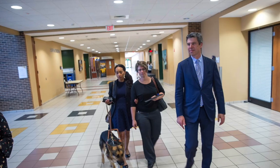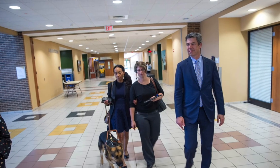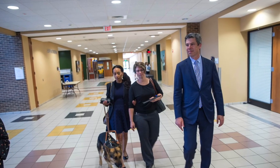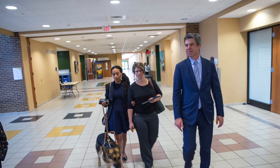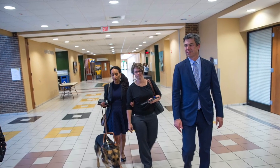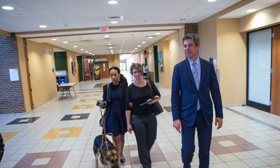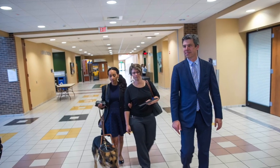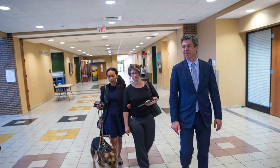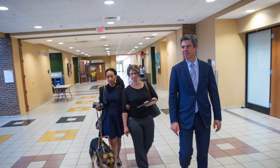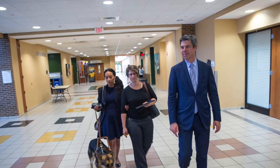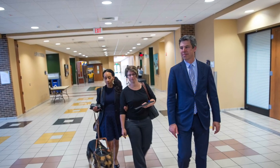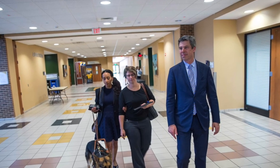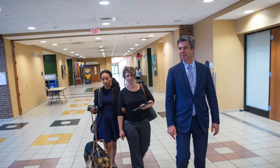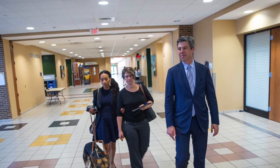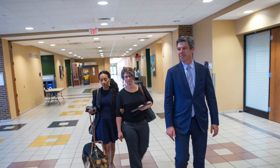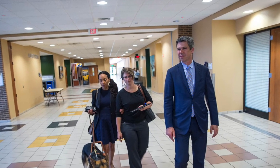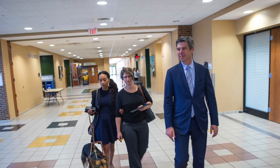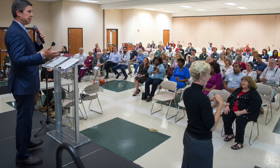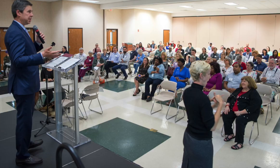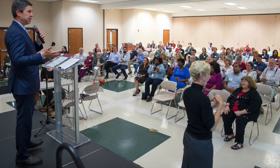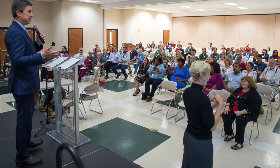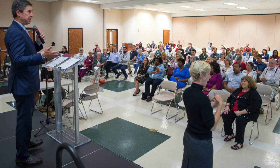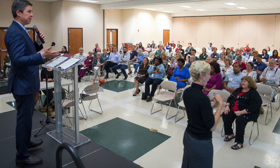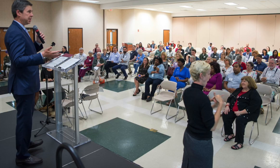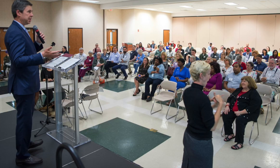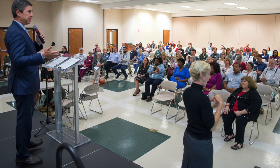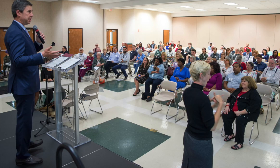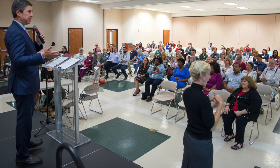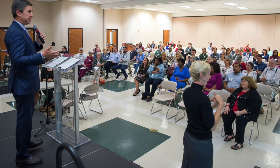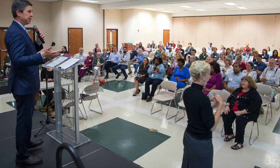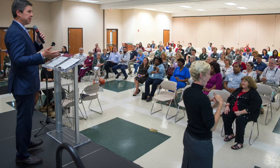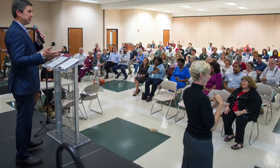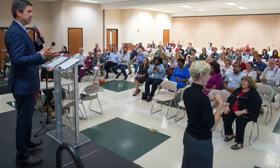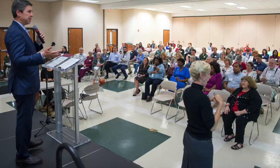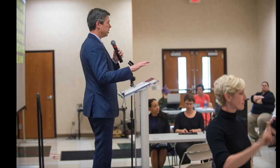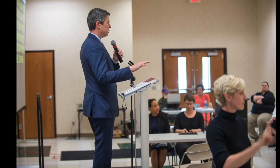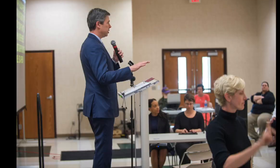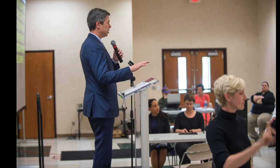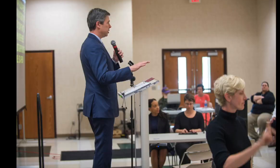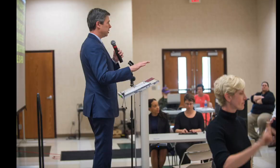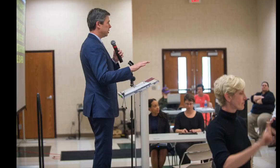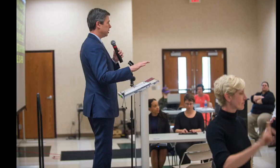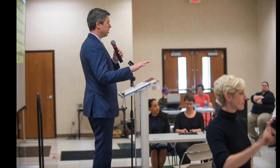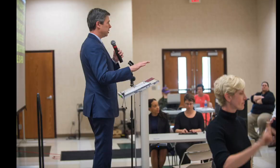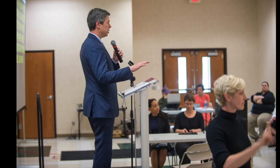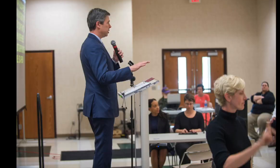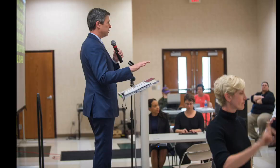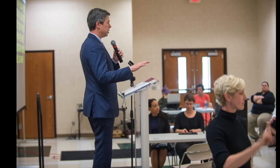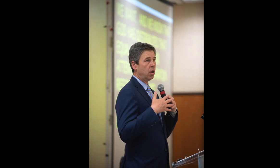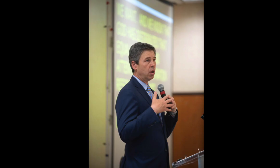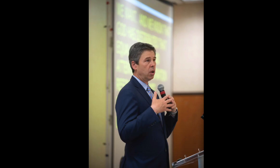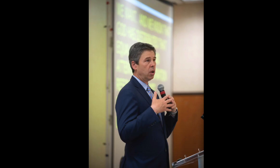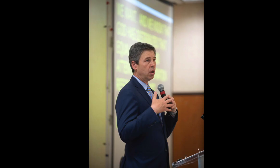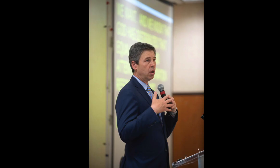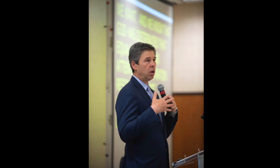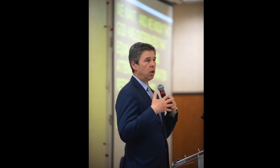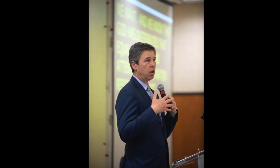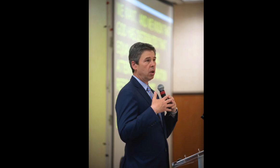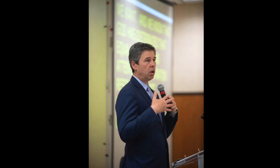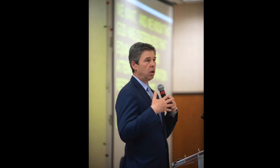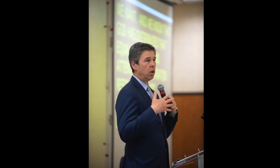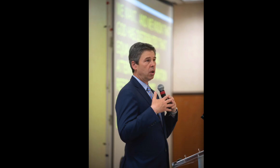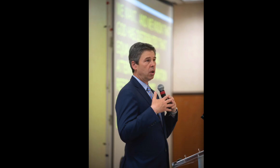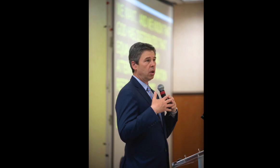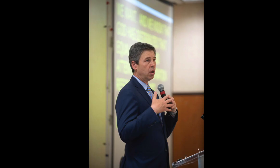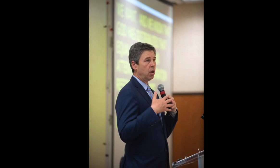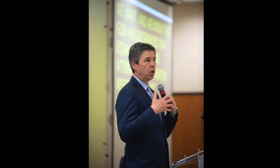Mayor Andy Burke introduced Haben and talked about how Chattanooga is working to break down the barriers that separate people